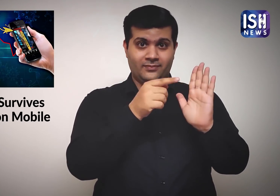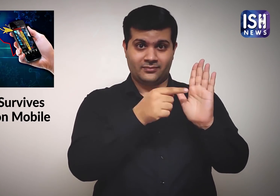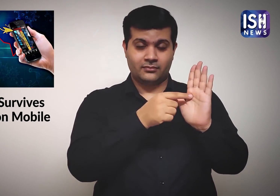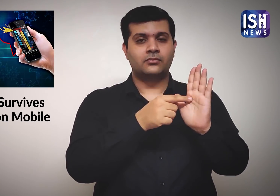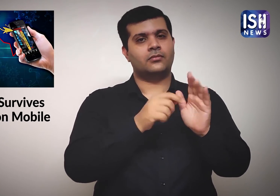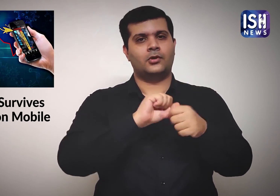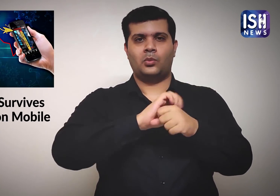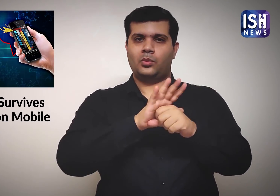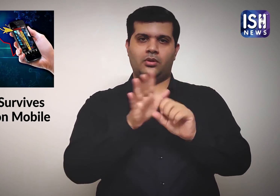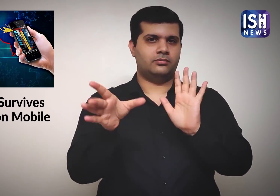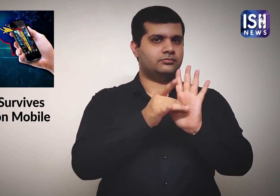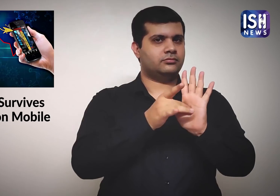steel and plastic.